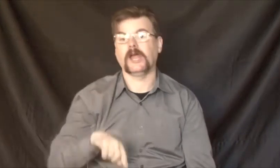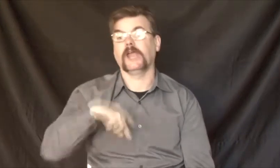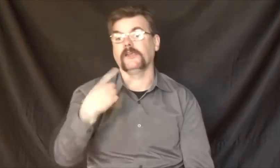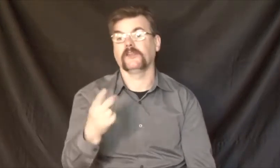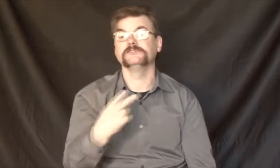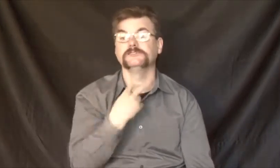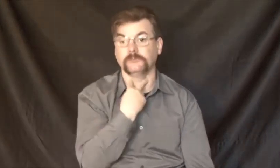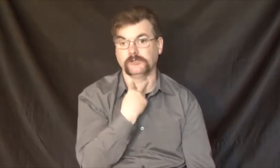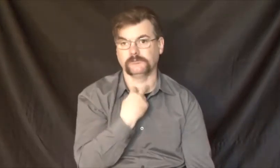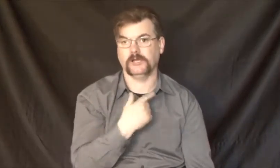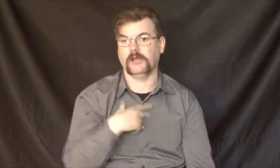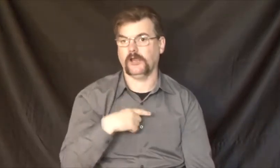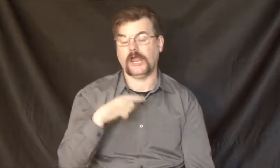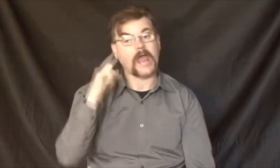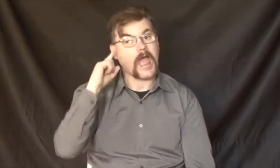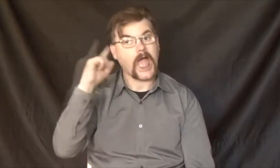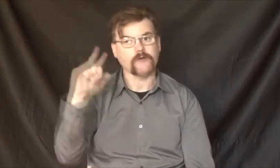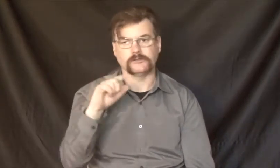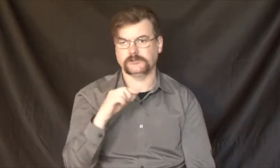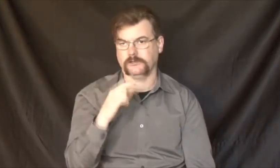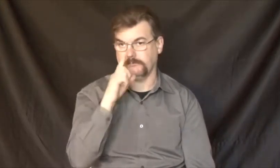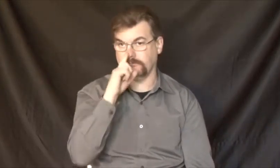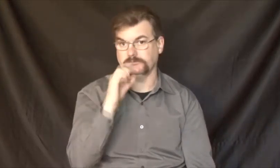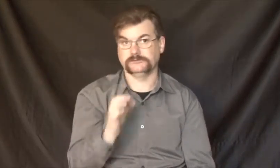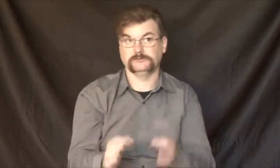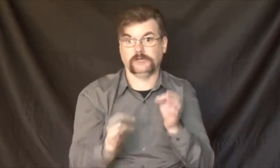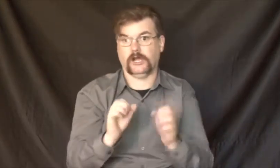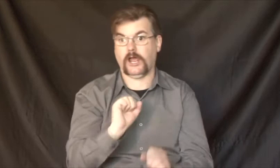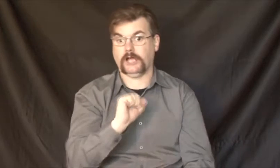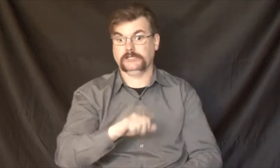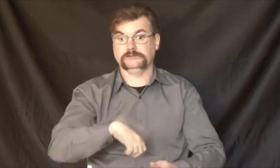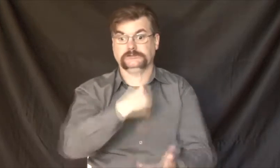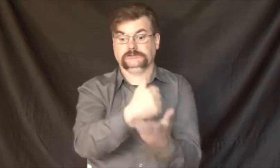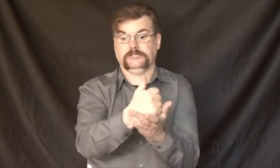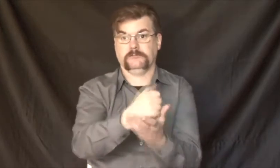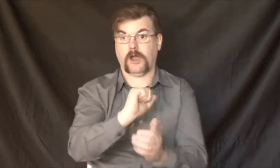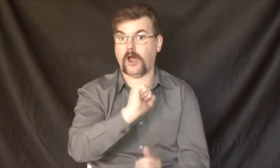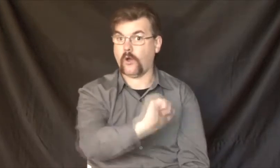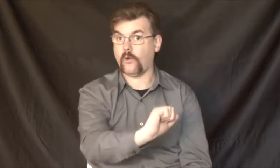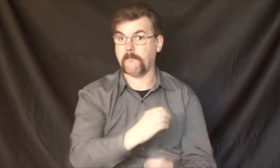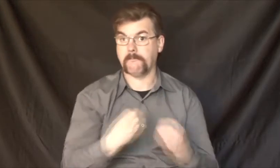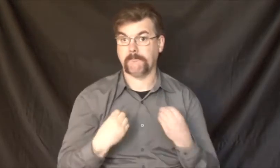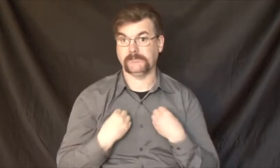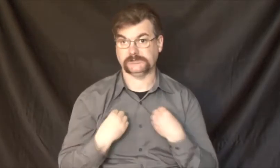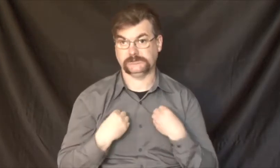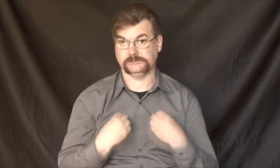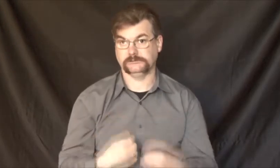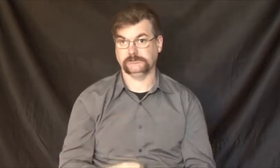Jackie recalls another disappointment. That hearing people decided to start a business in teaching sign language.